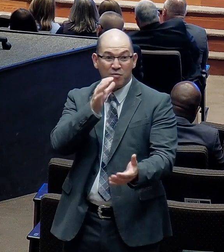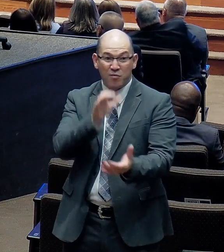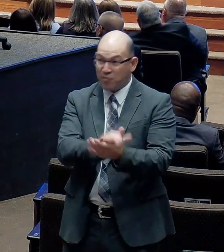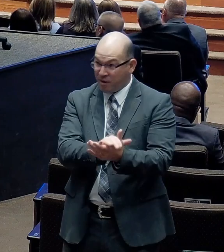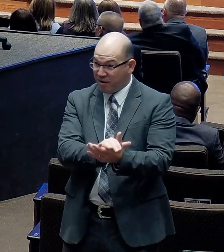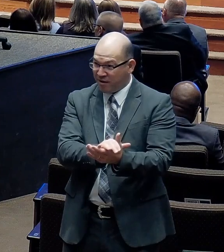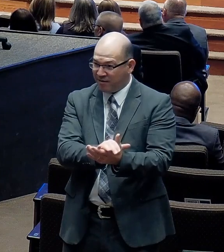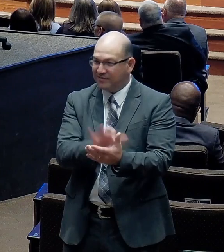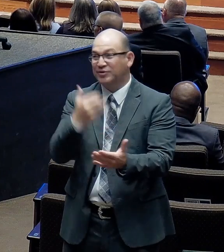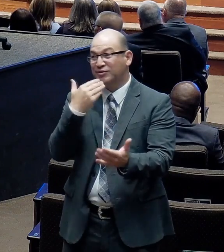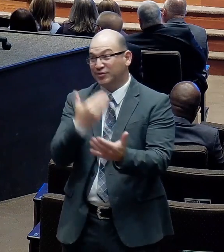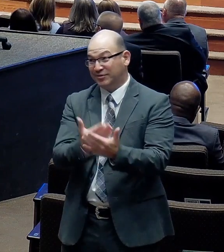found a good thing.